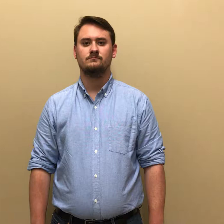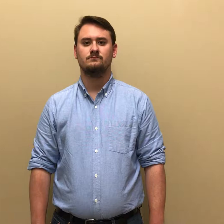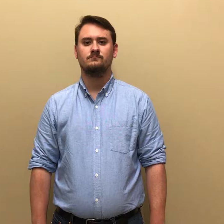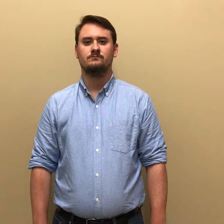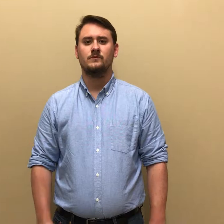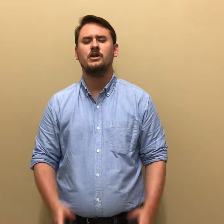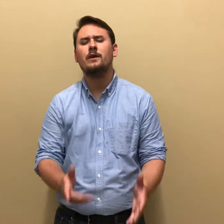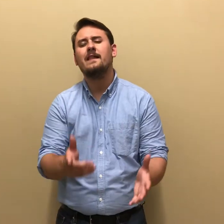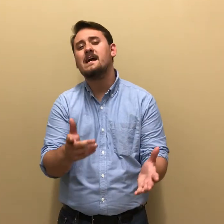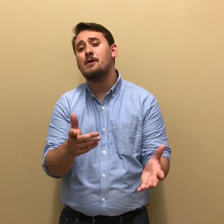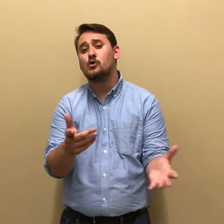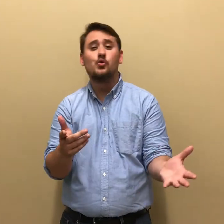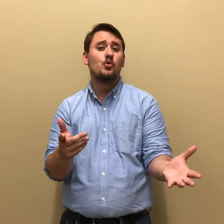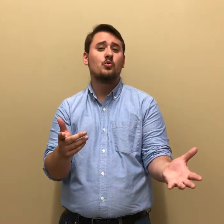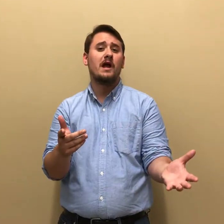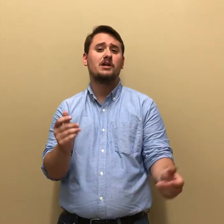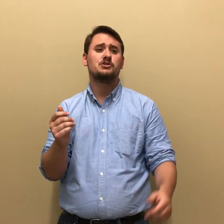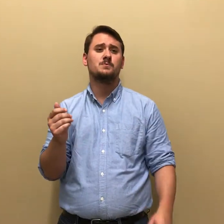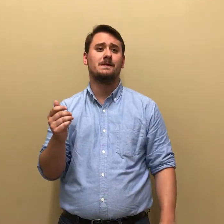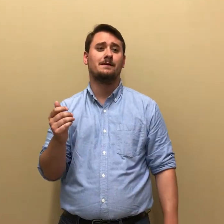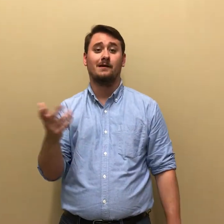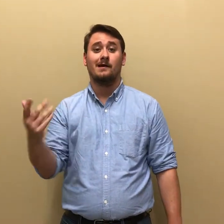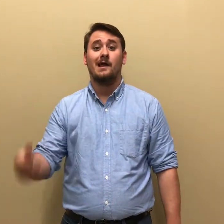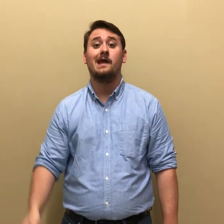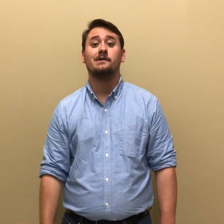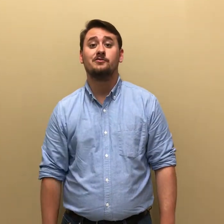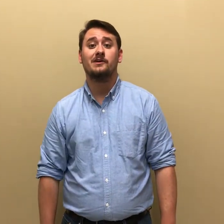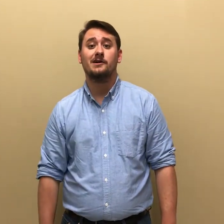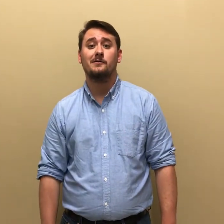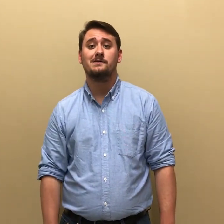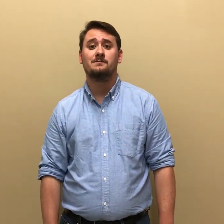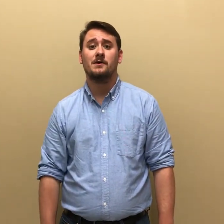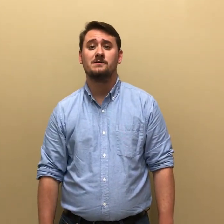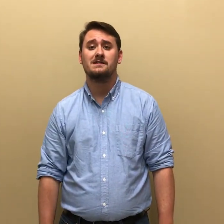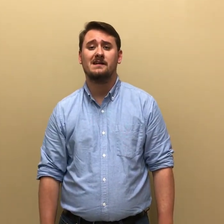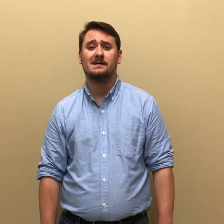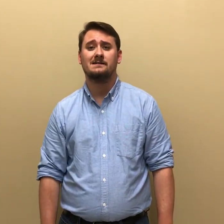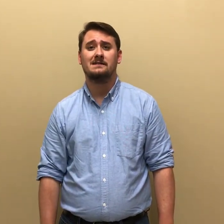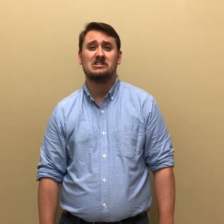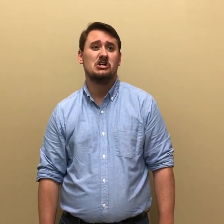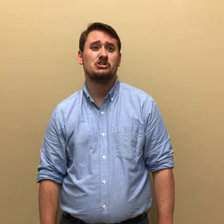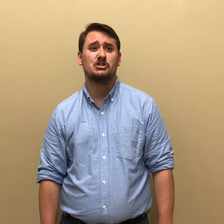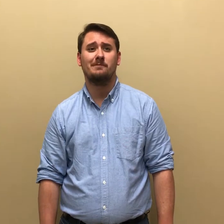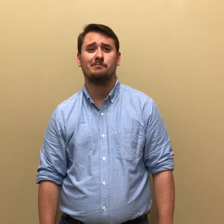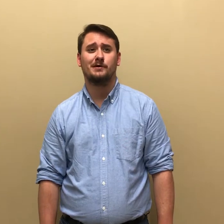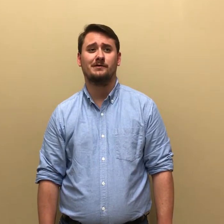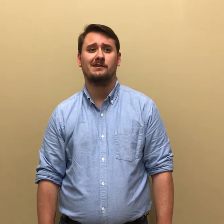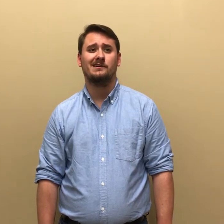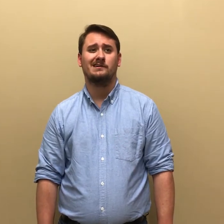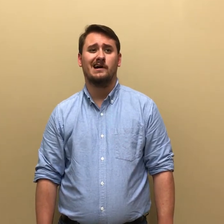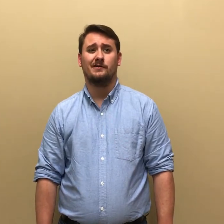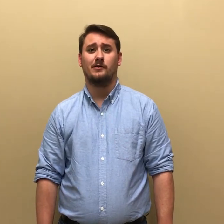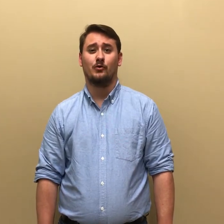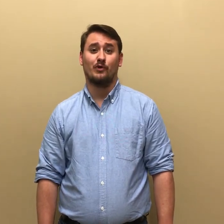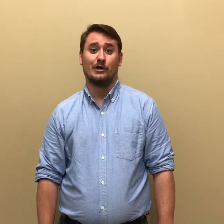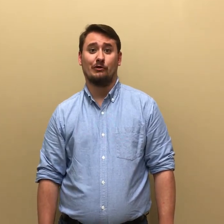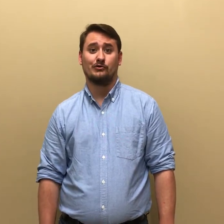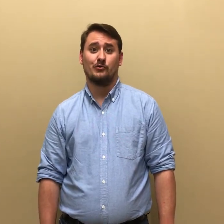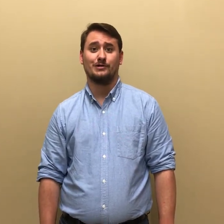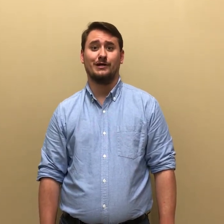You know what I like about Cool Ranch or really any Dorito as opposed to like a Sun chip or I don't know a regular tortilla